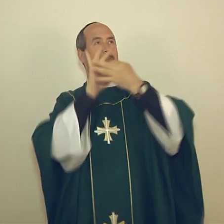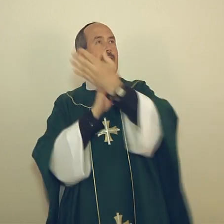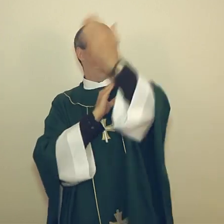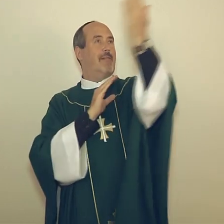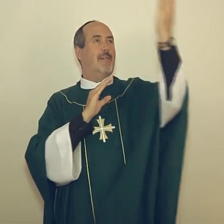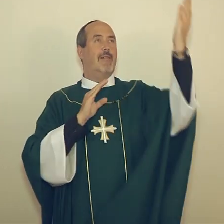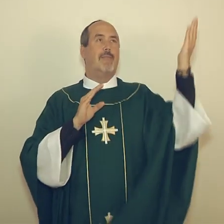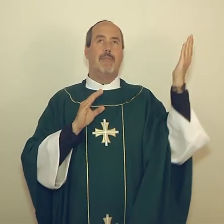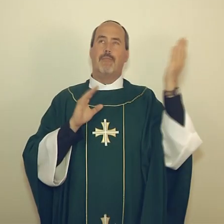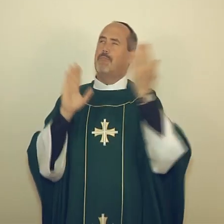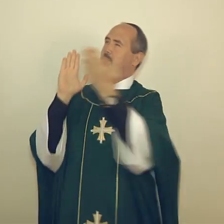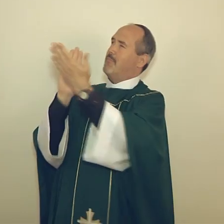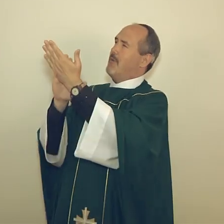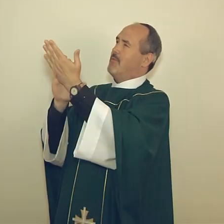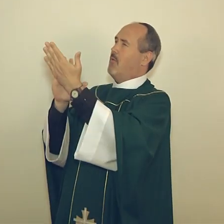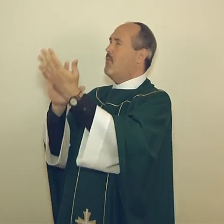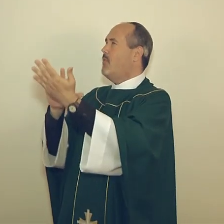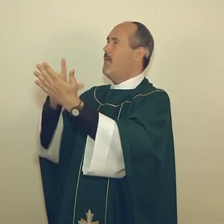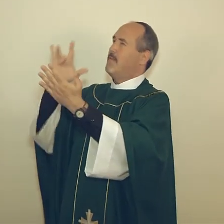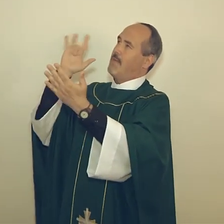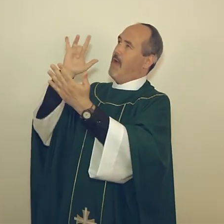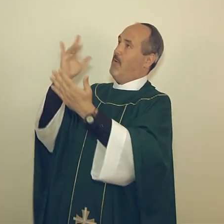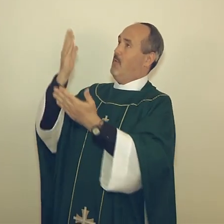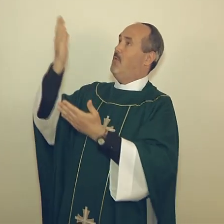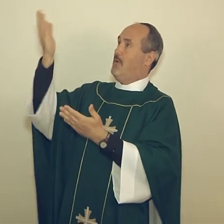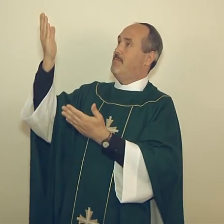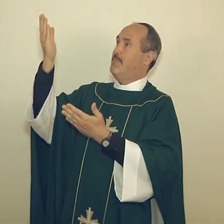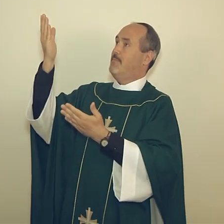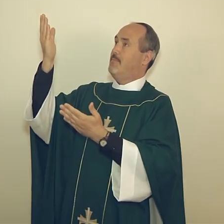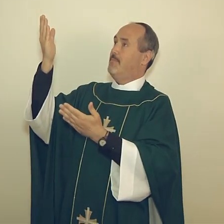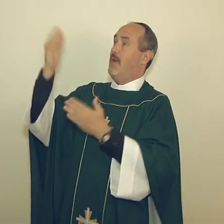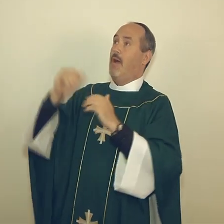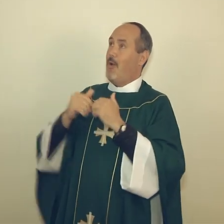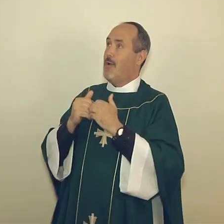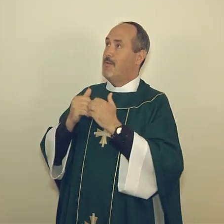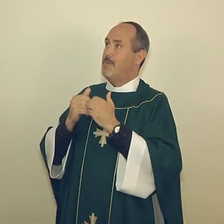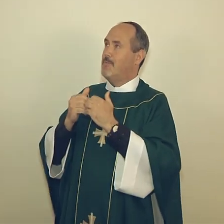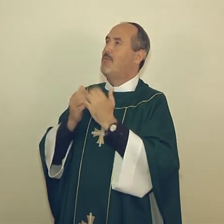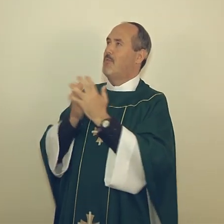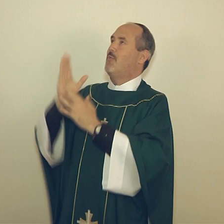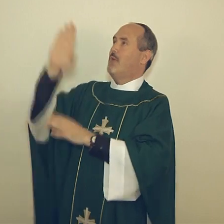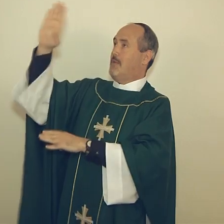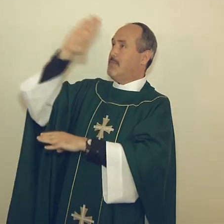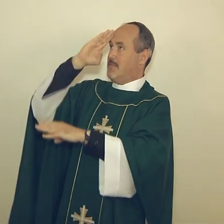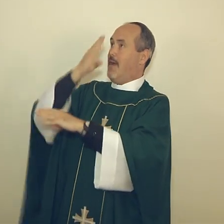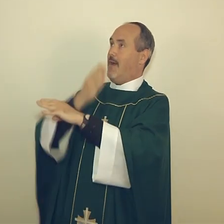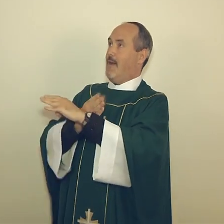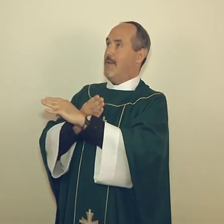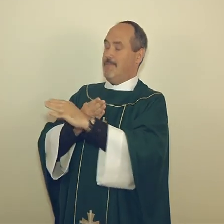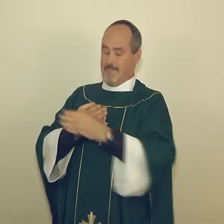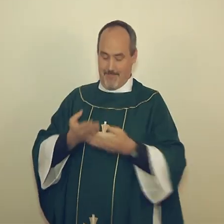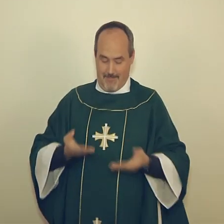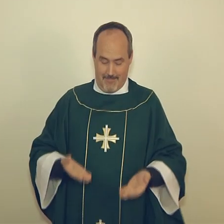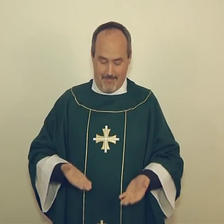life, and may praise and glorify you, through your Son, Jesus Christ.